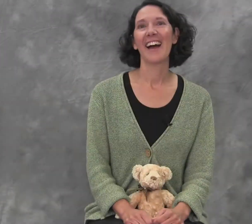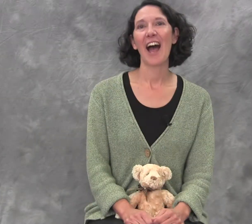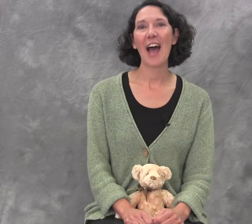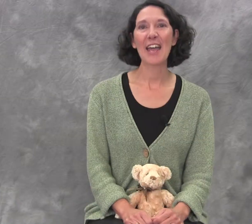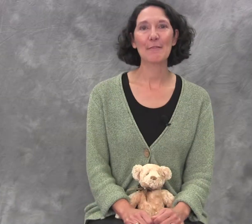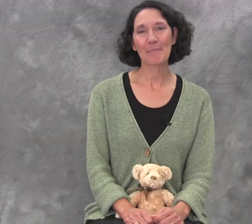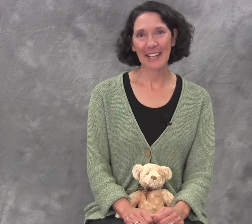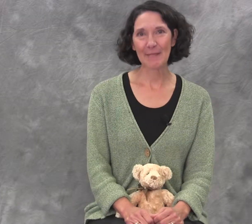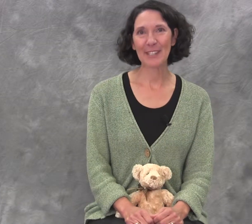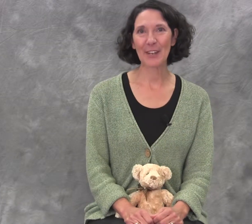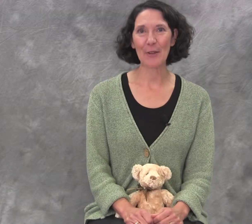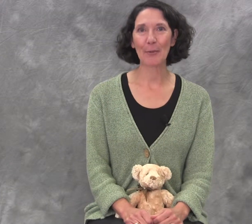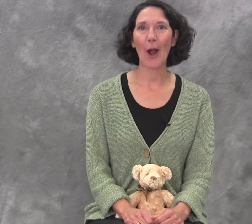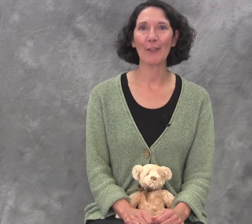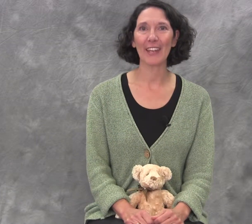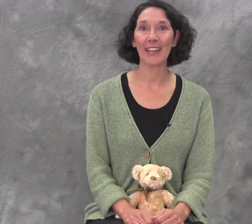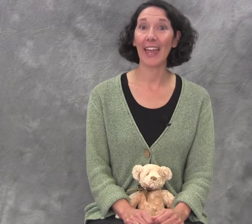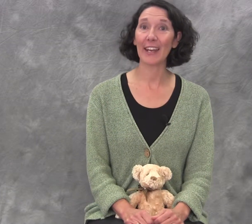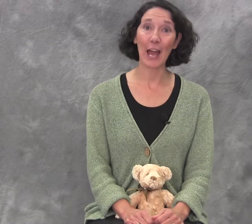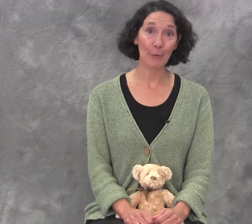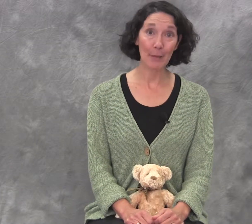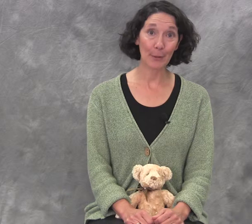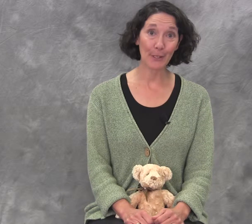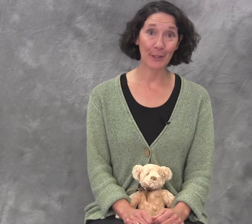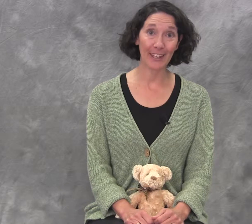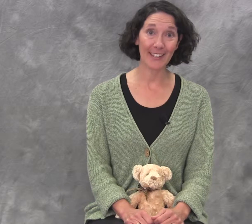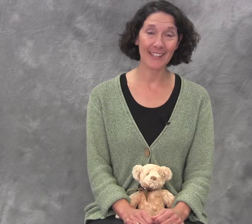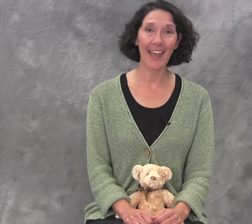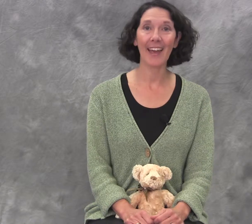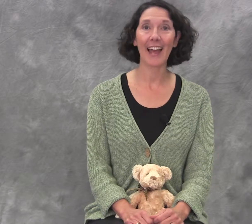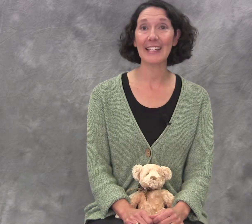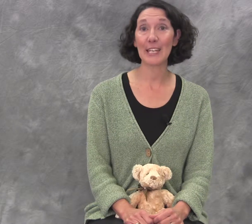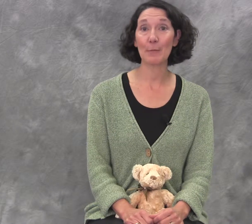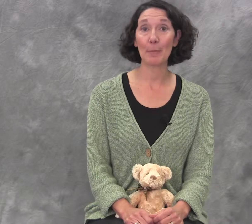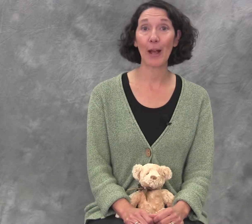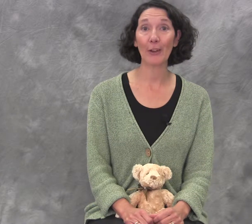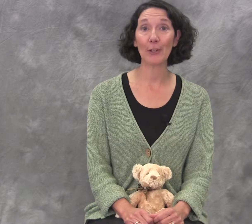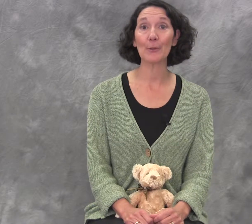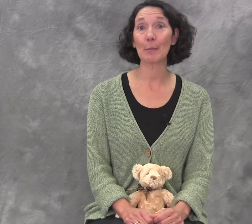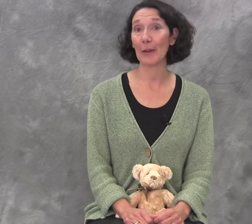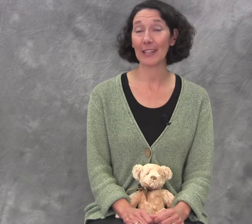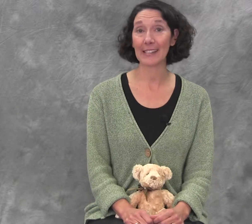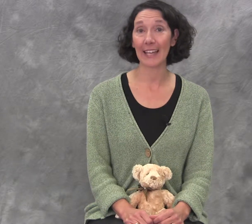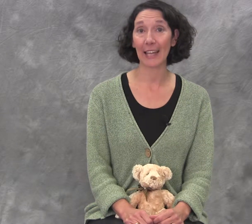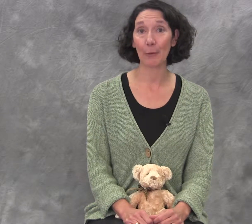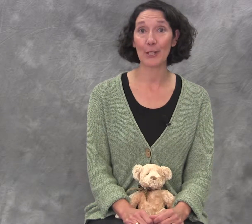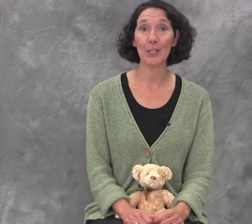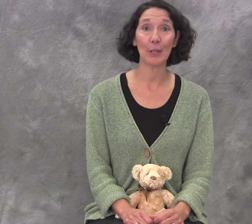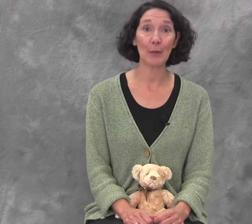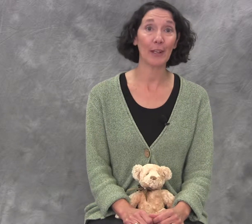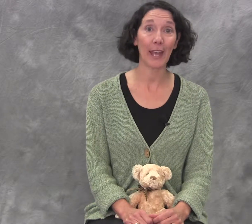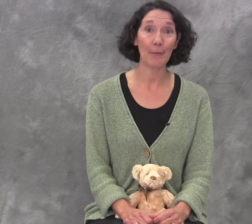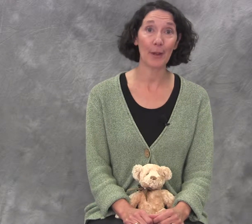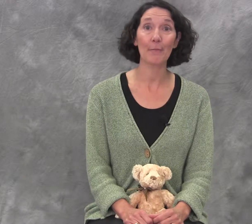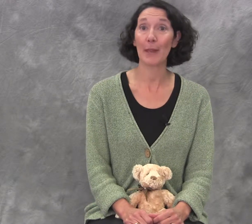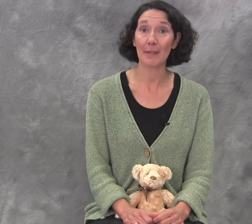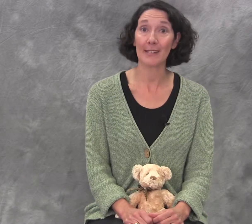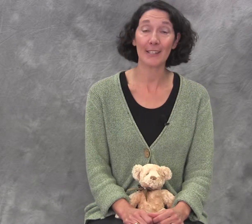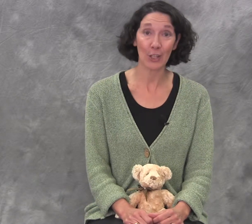Hi, my name is Dawn Prohovnik and I write books for kids and I teach people how to use American Sign Language to communicate with babies and